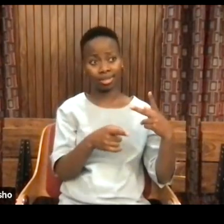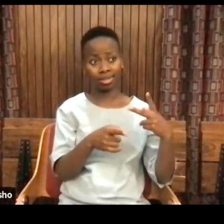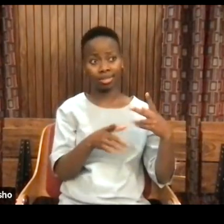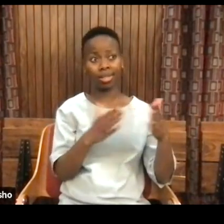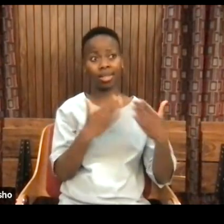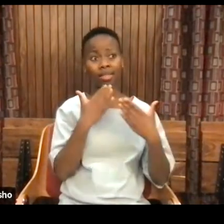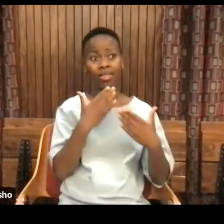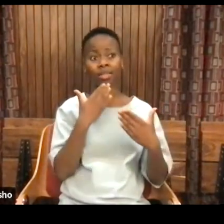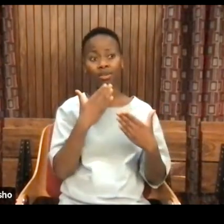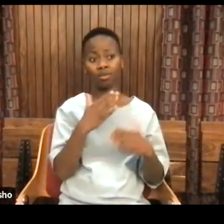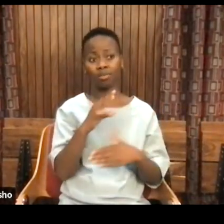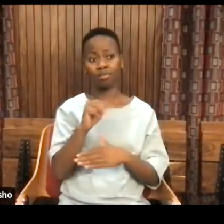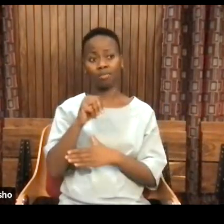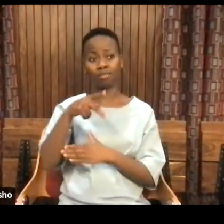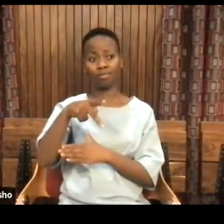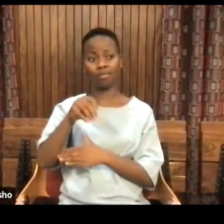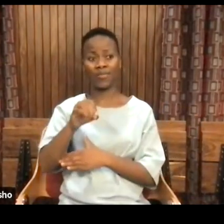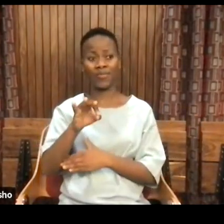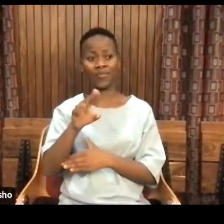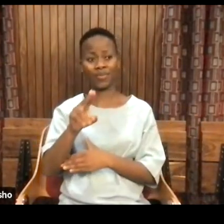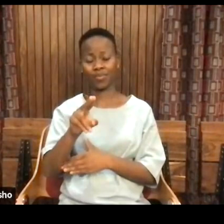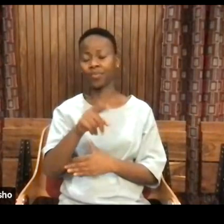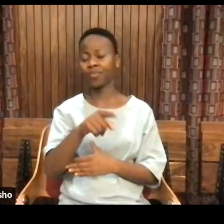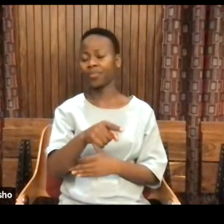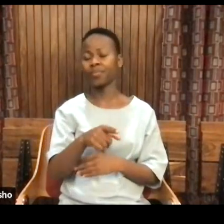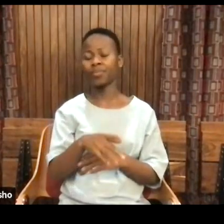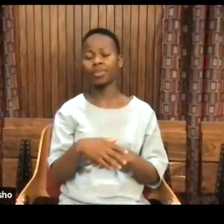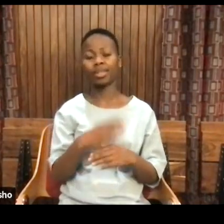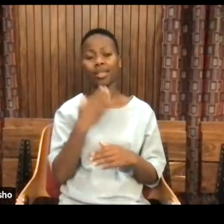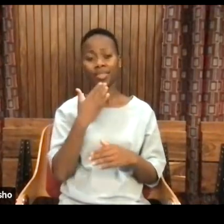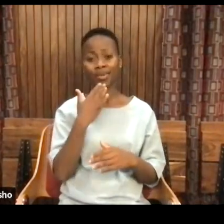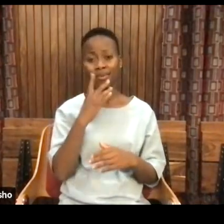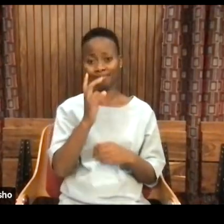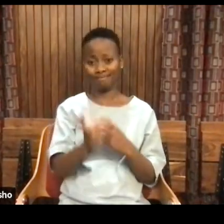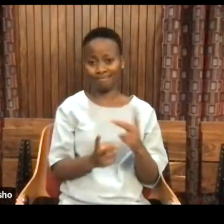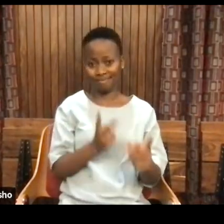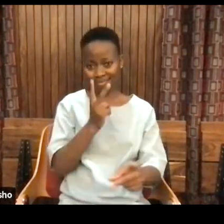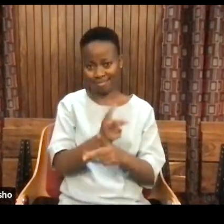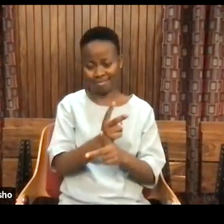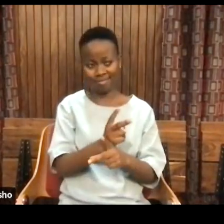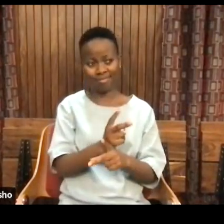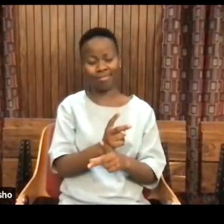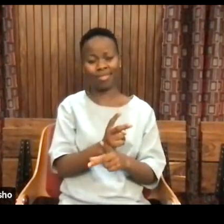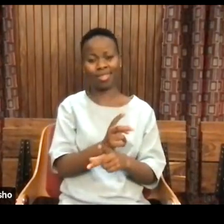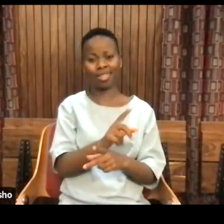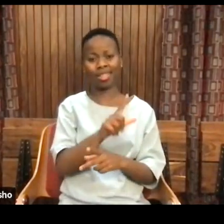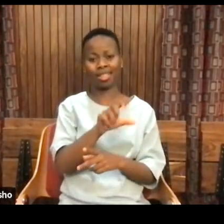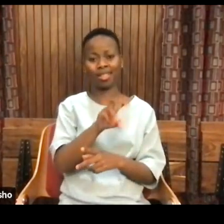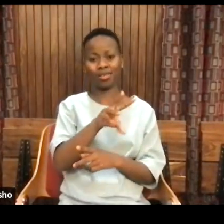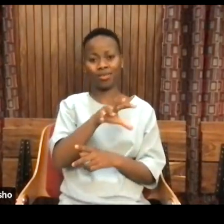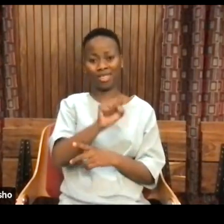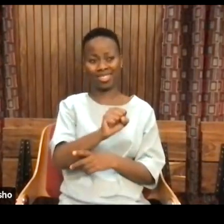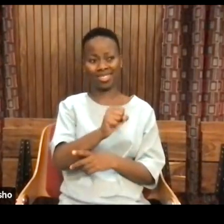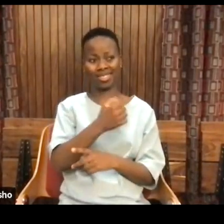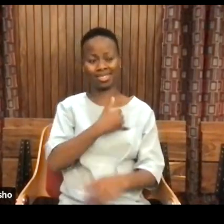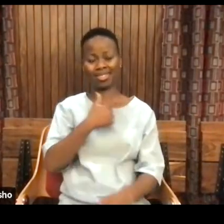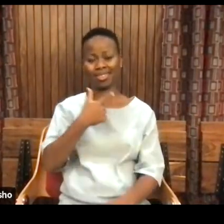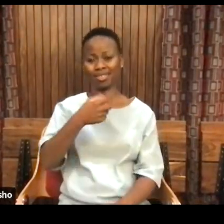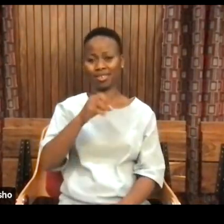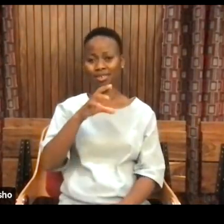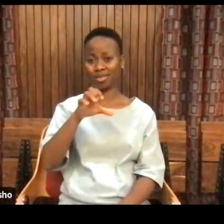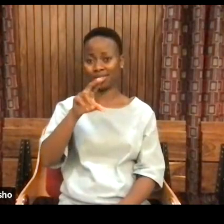Thank you, Comrade Mbofu. Thank you again, Professor Louis Gordon. It's always an honor and a pleasure